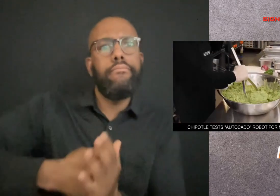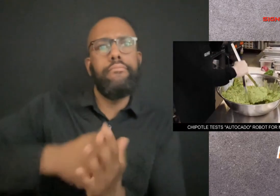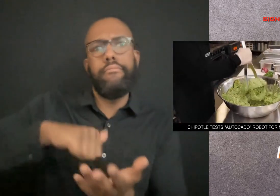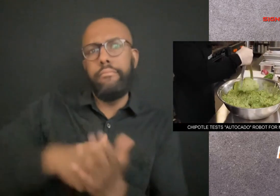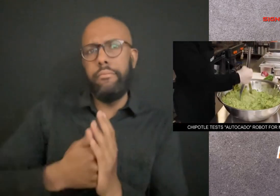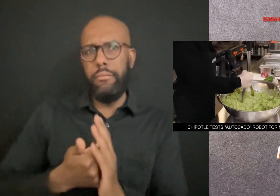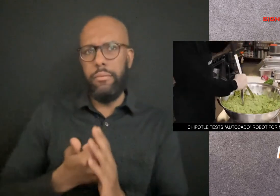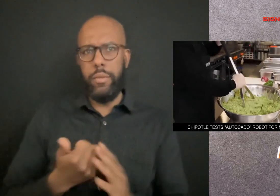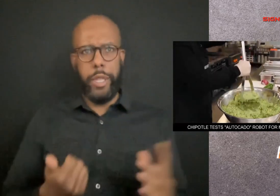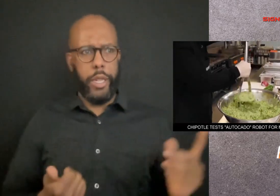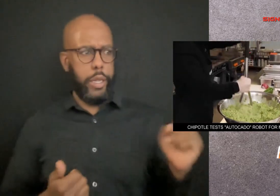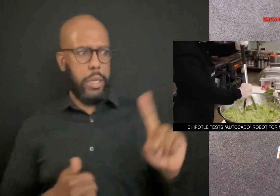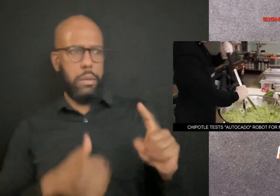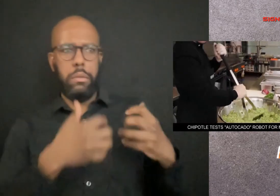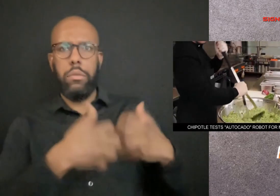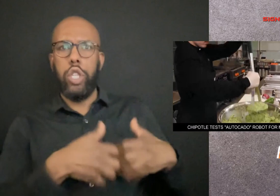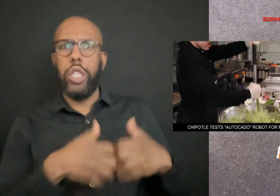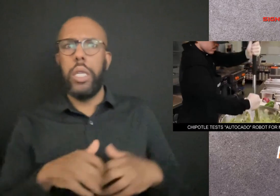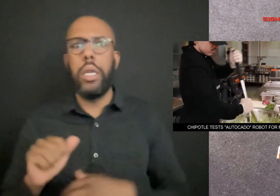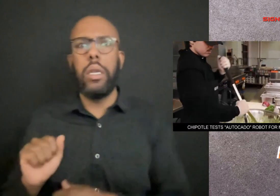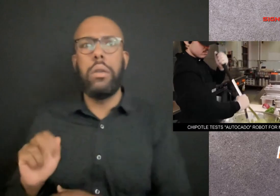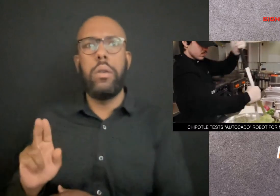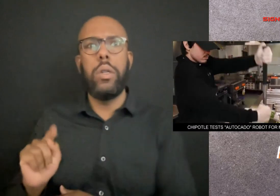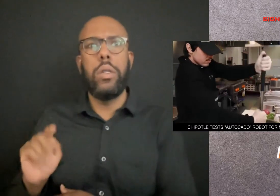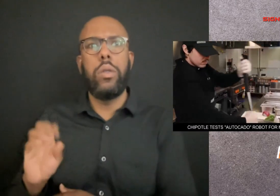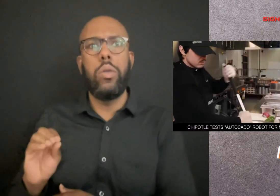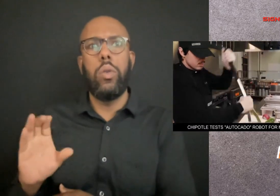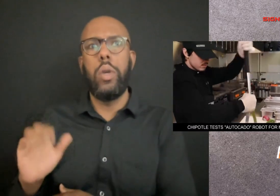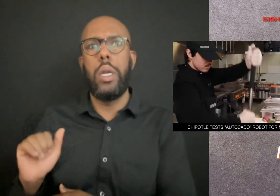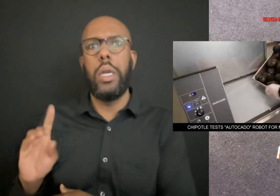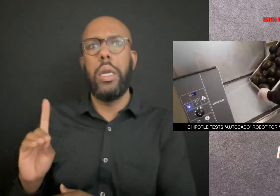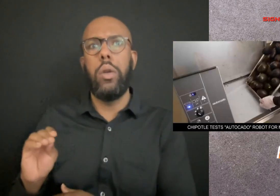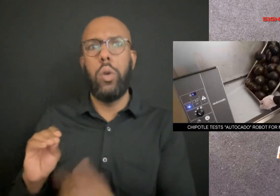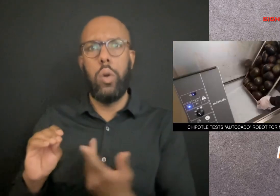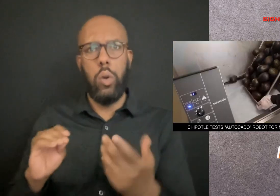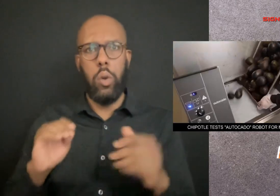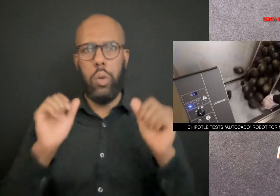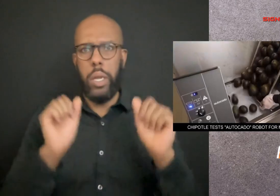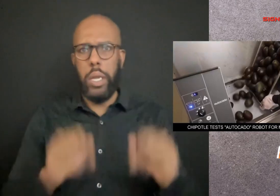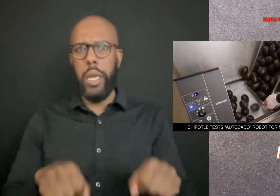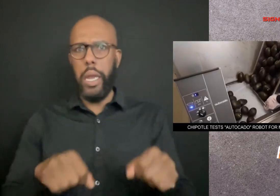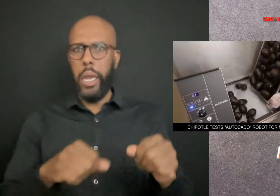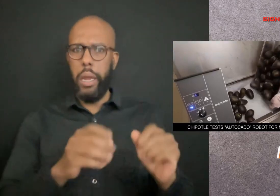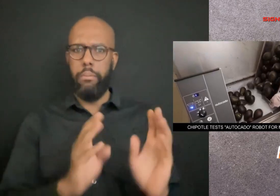guacamole. The autocaddo could cut guac prep time in half.